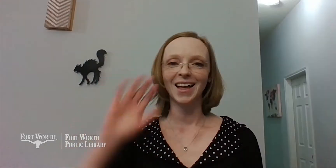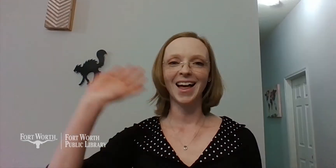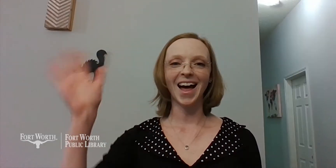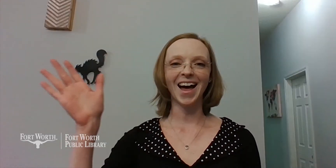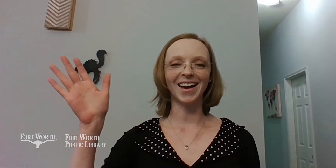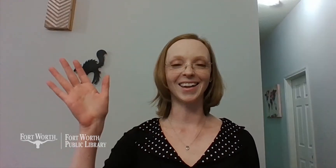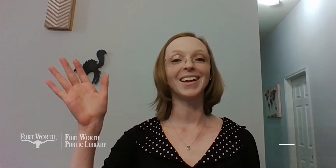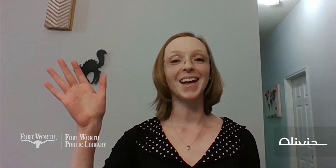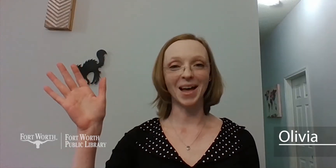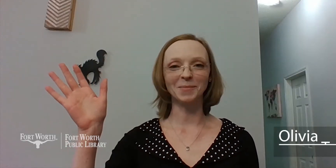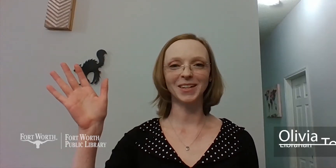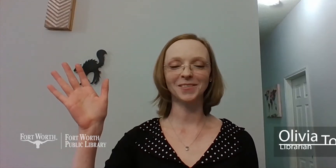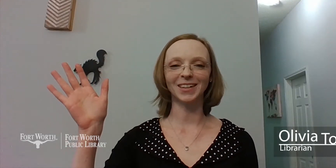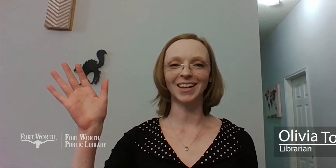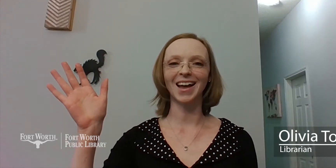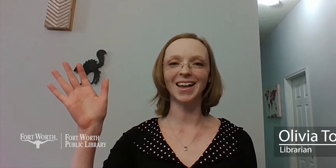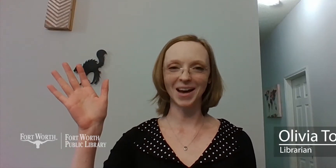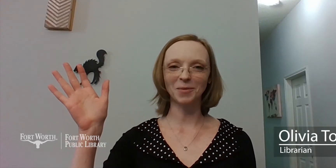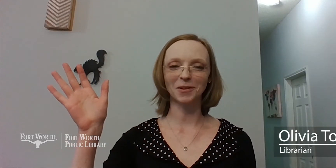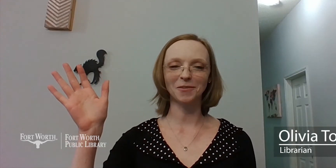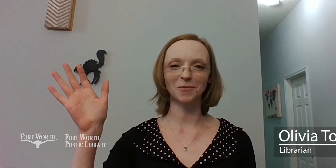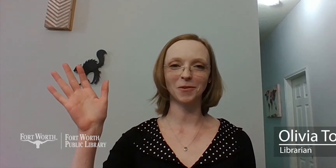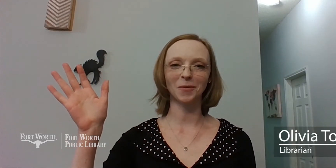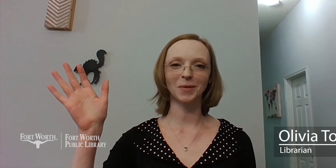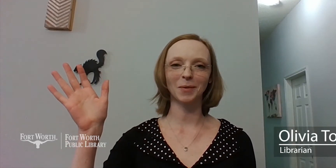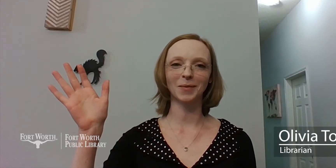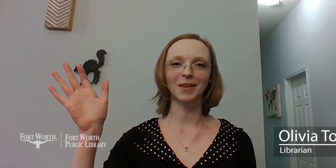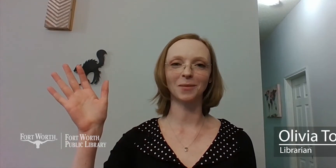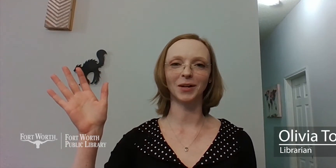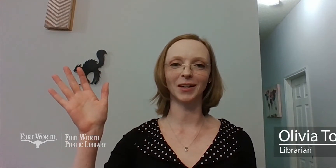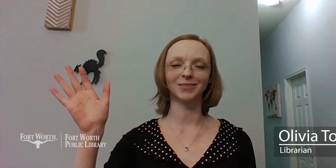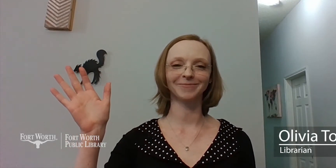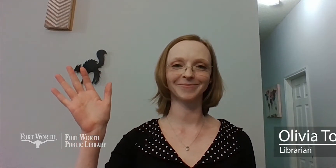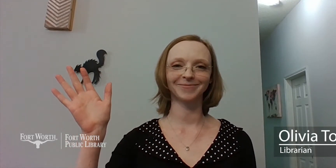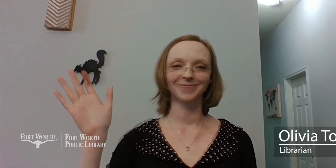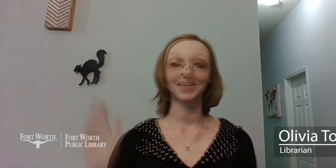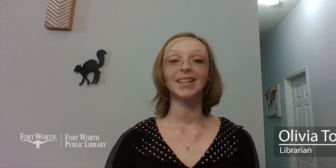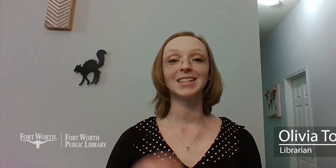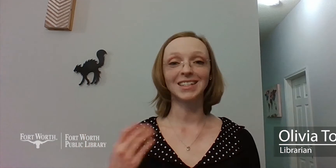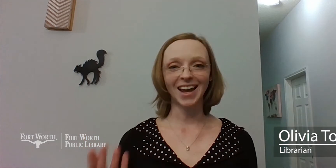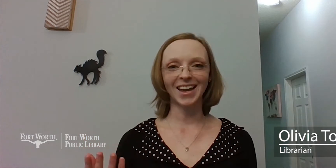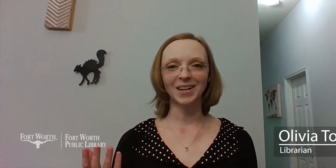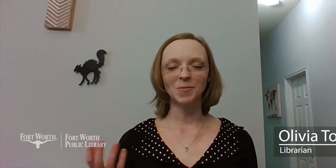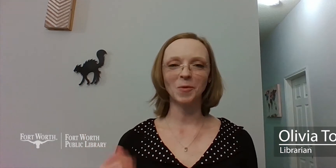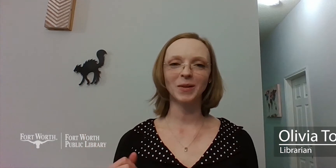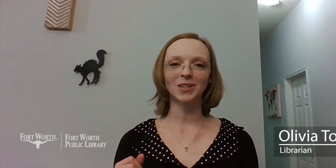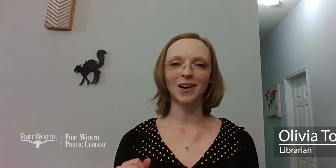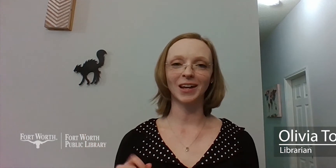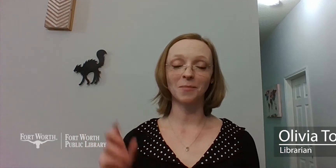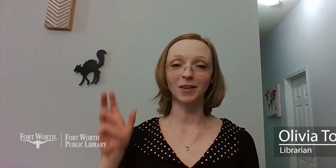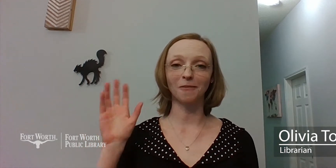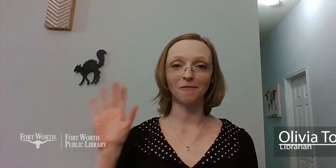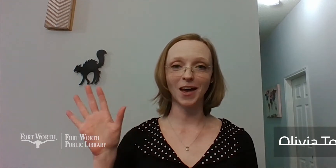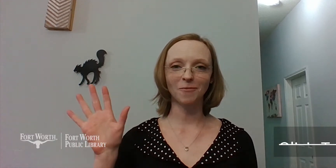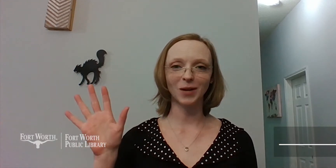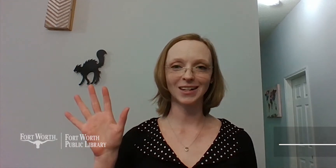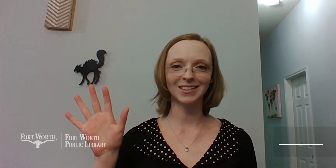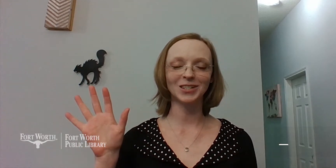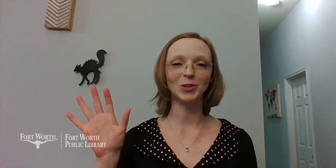Hi, I'm Olivia and I work for the Fort Worth Public Library. Today we'll be talking about the five practices you